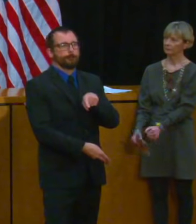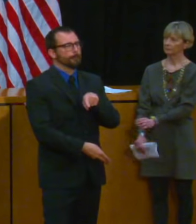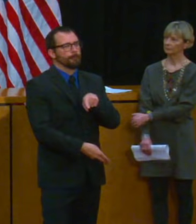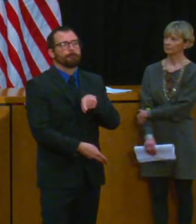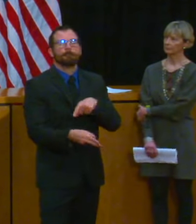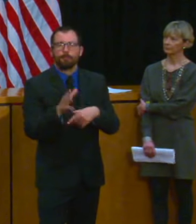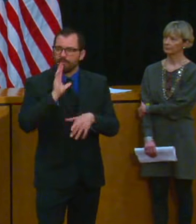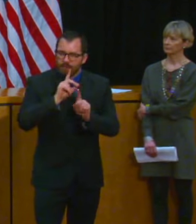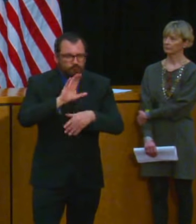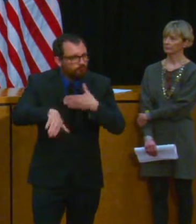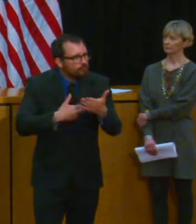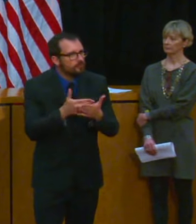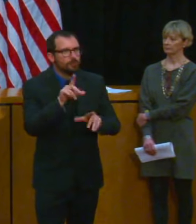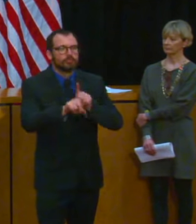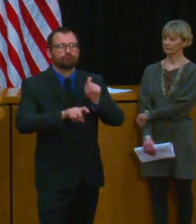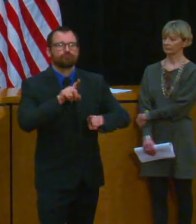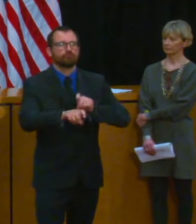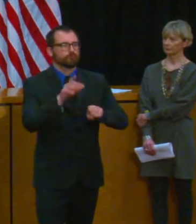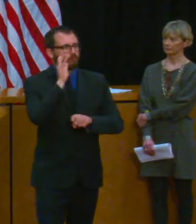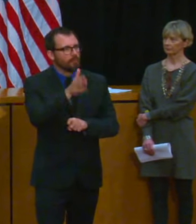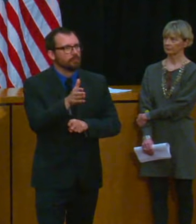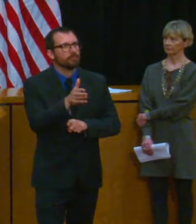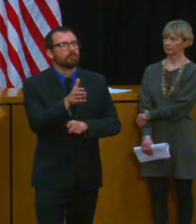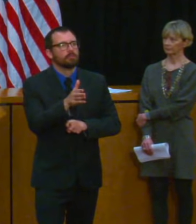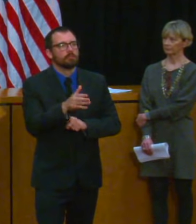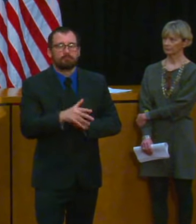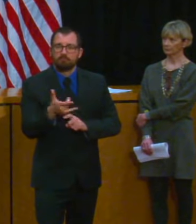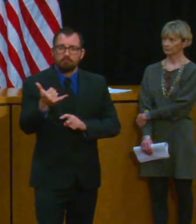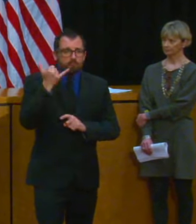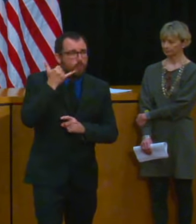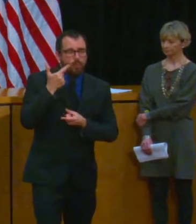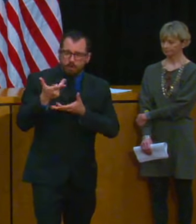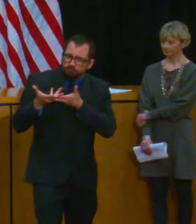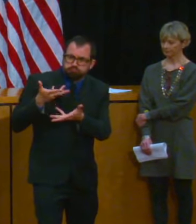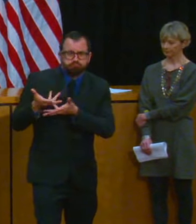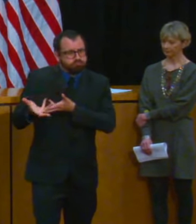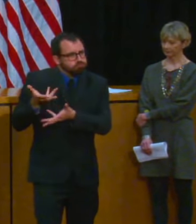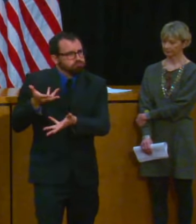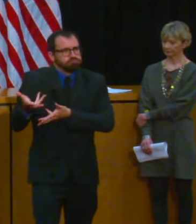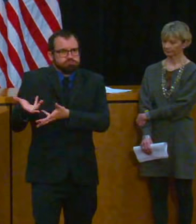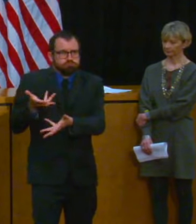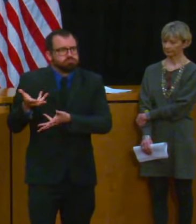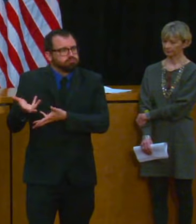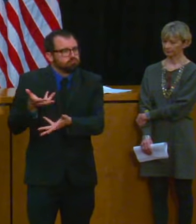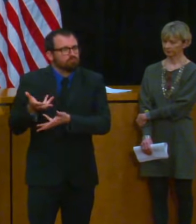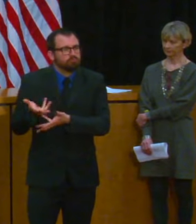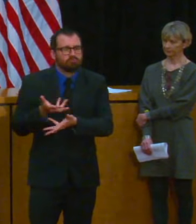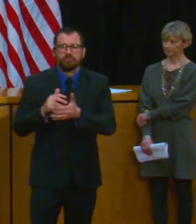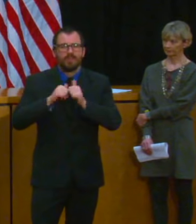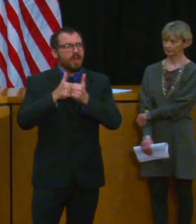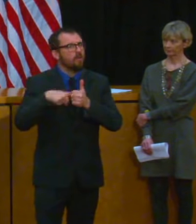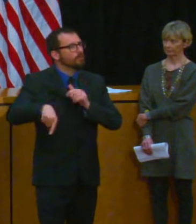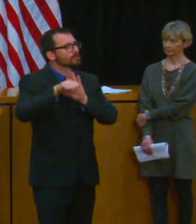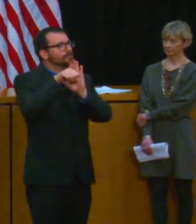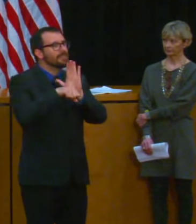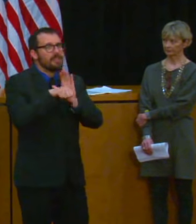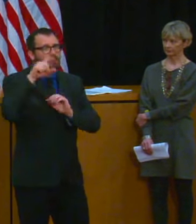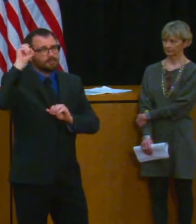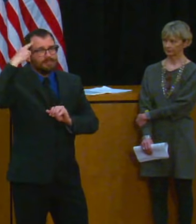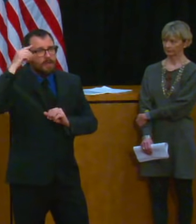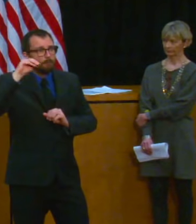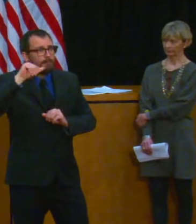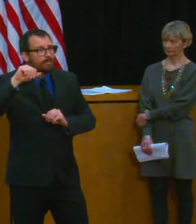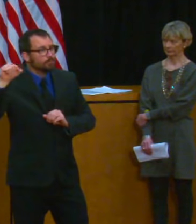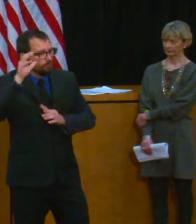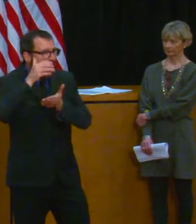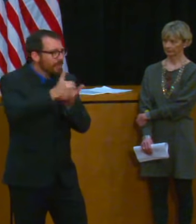and questions could be addressed by the Commonwealth and by the folks at Partners in Health the phone calls that you would get if